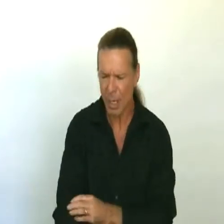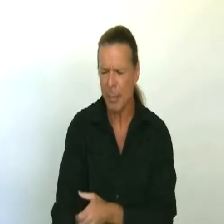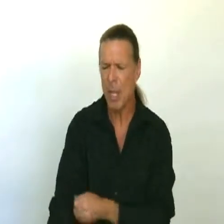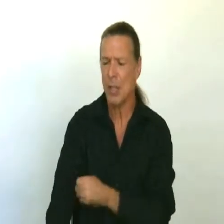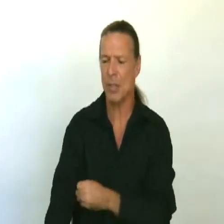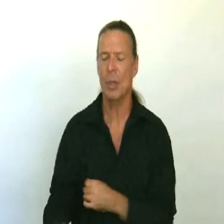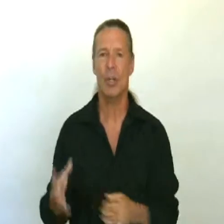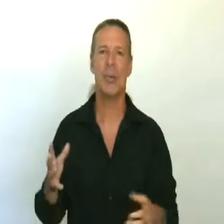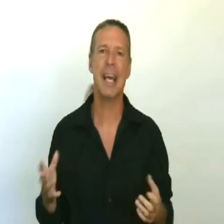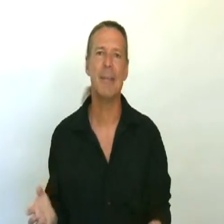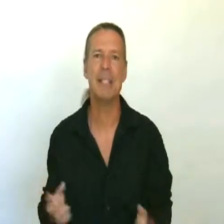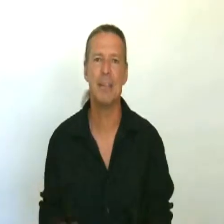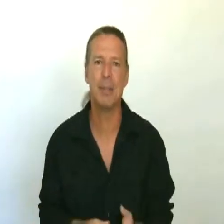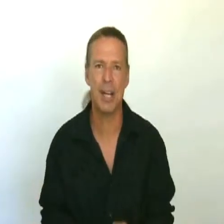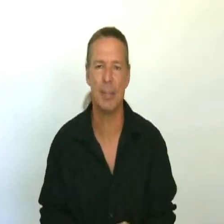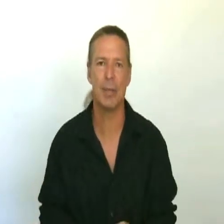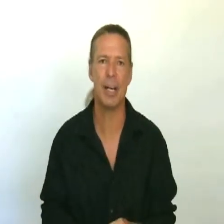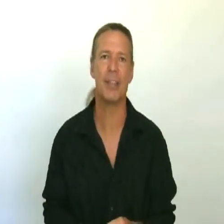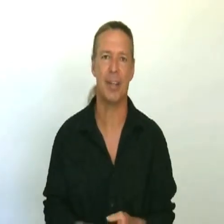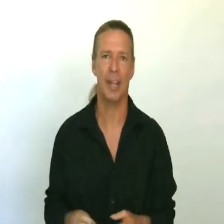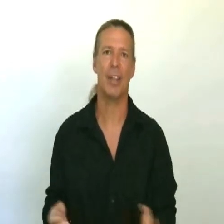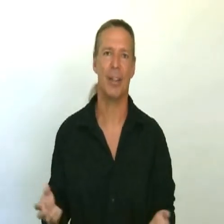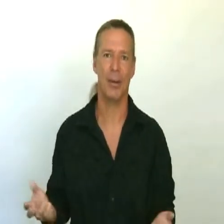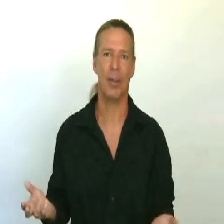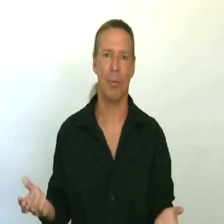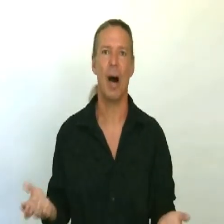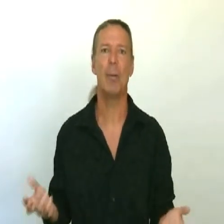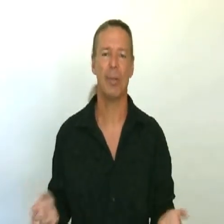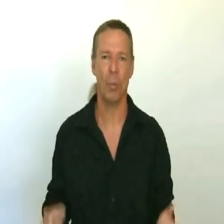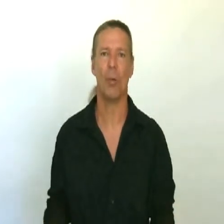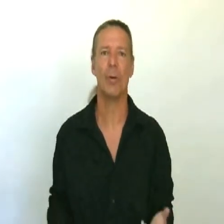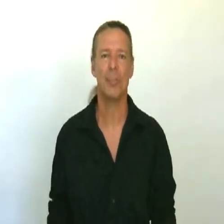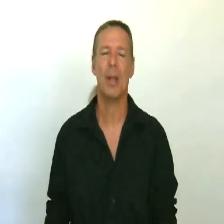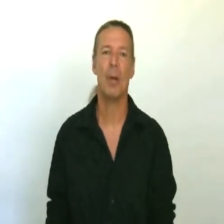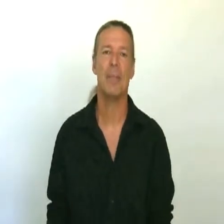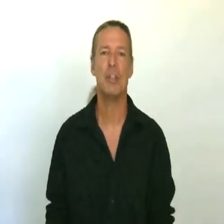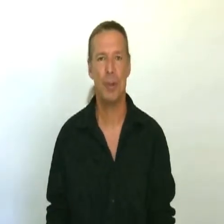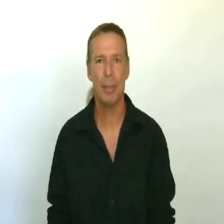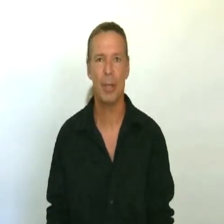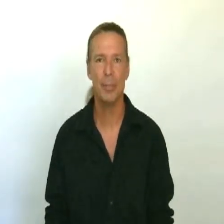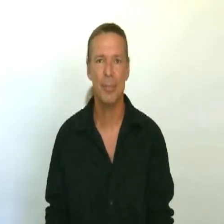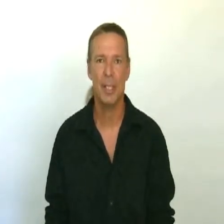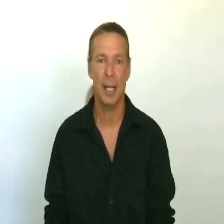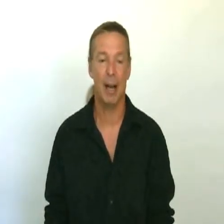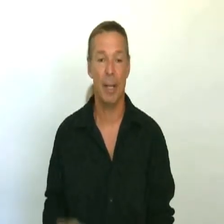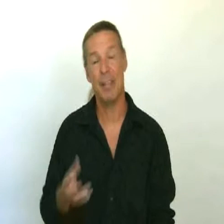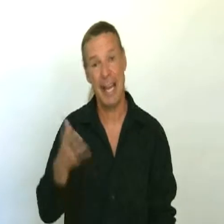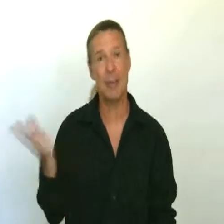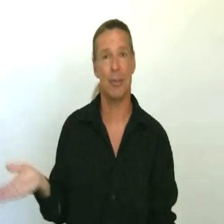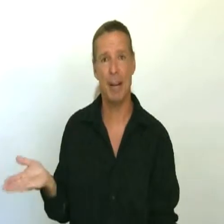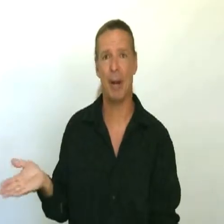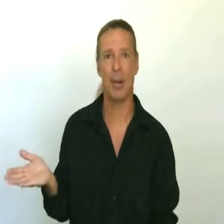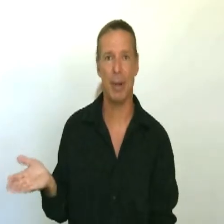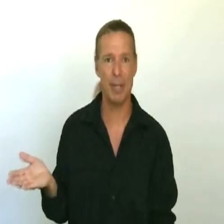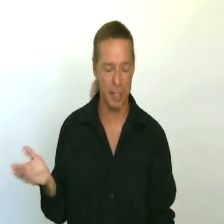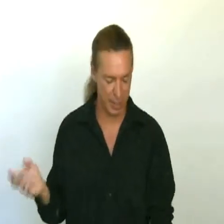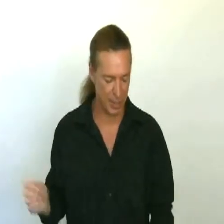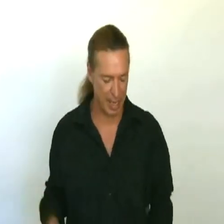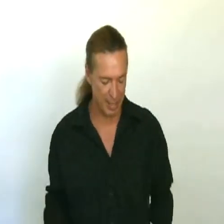so we have these different types. So we've got the wobble or the warble. We have the tremolo. We have the natural vibrato that we just discussed.